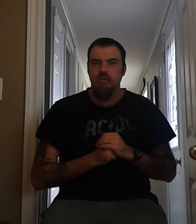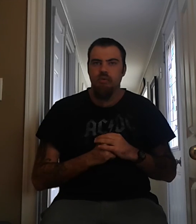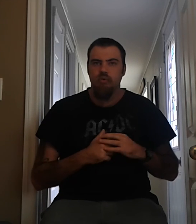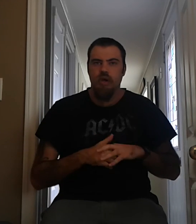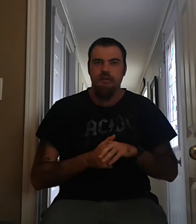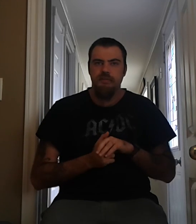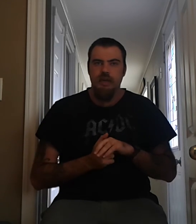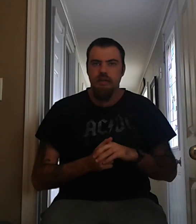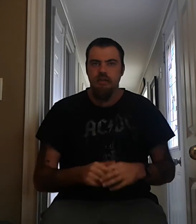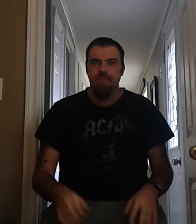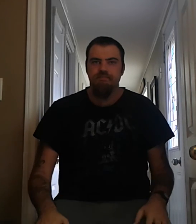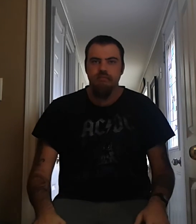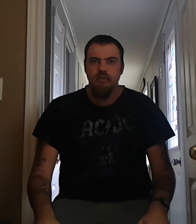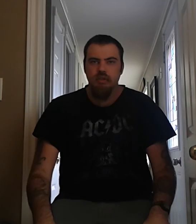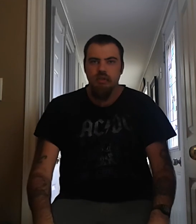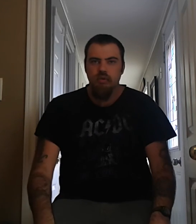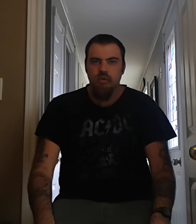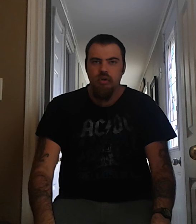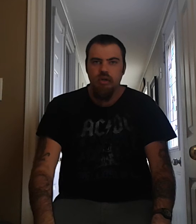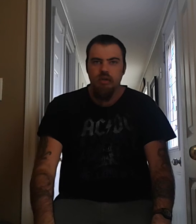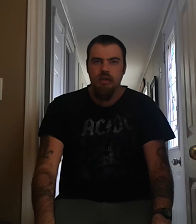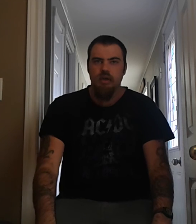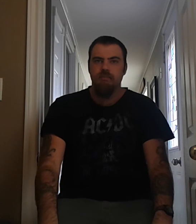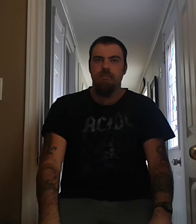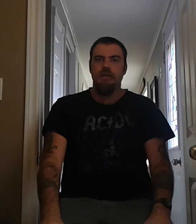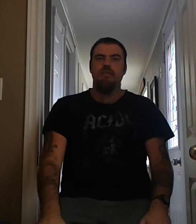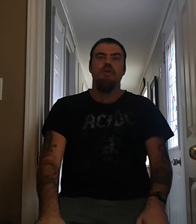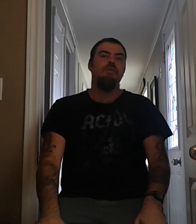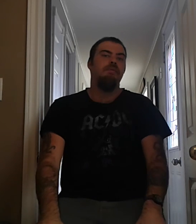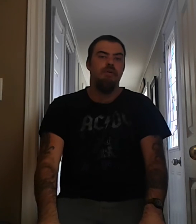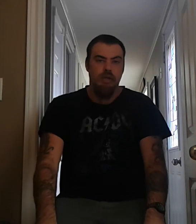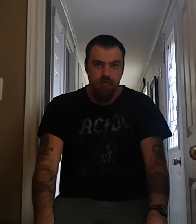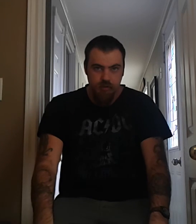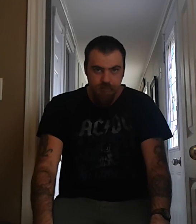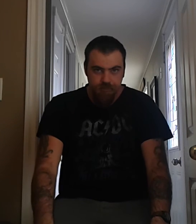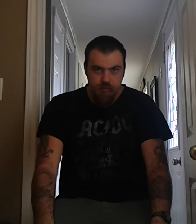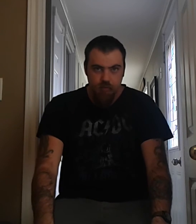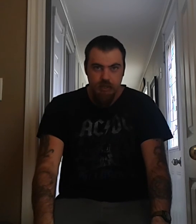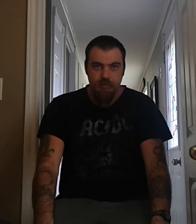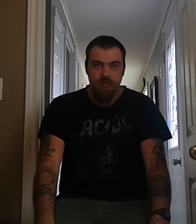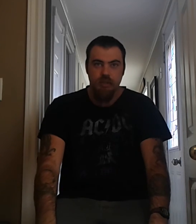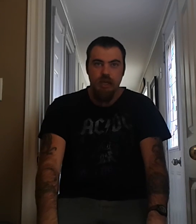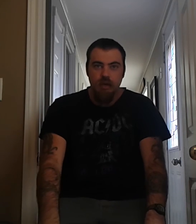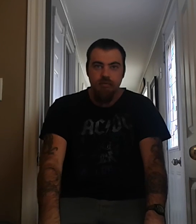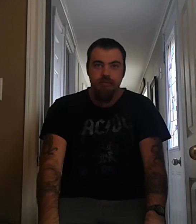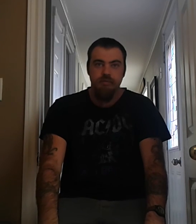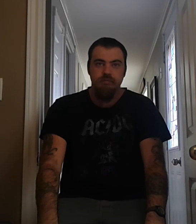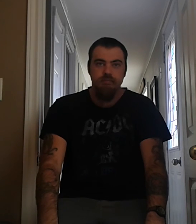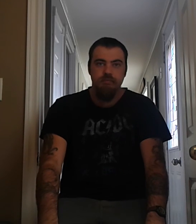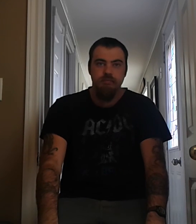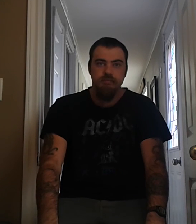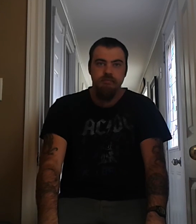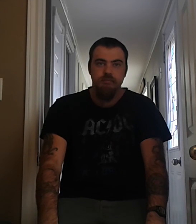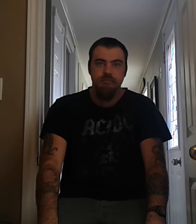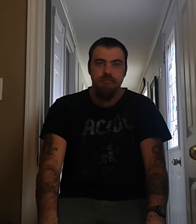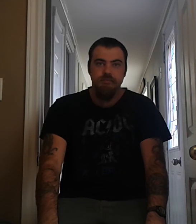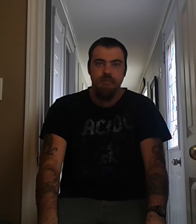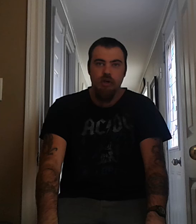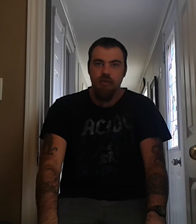Rock Steady, uh, Mock the Hoople cover, Ready for Love, Don't